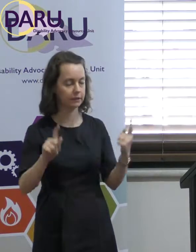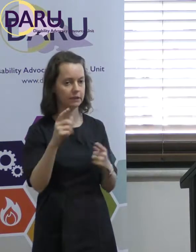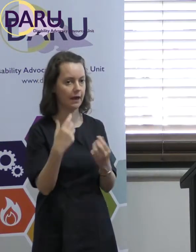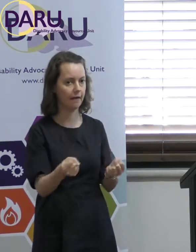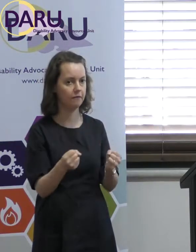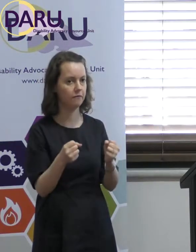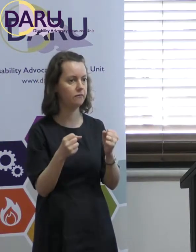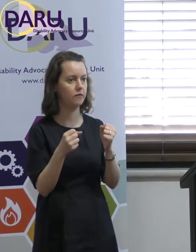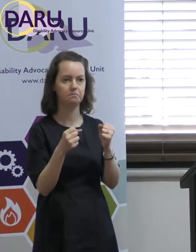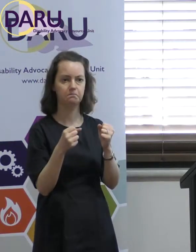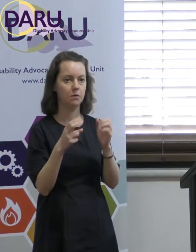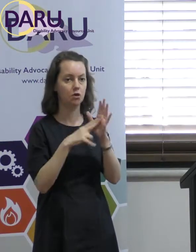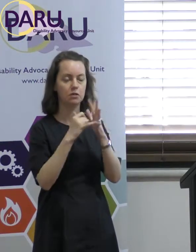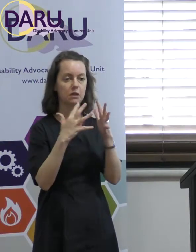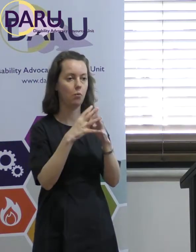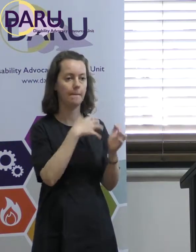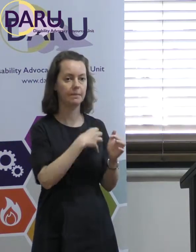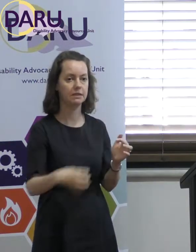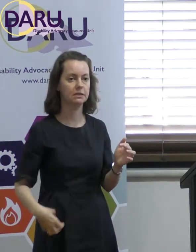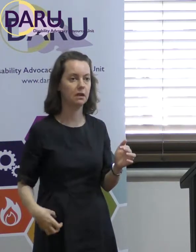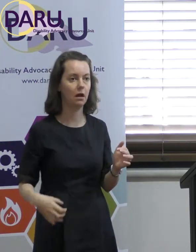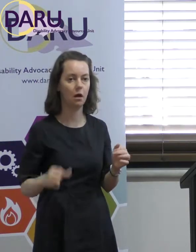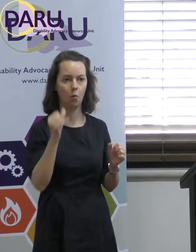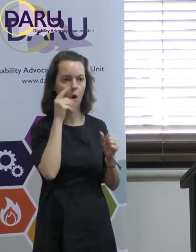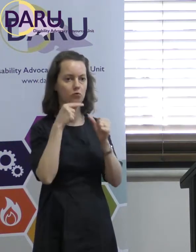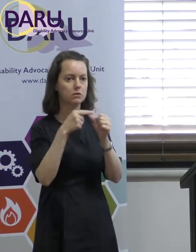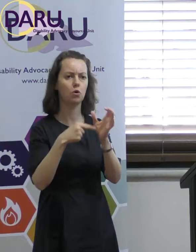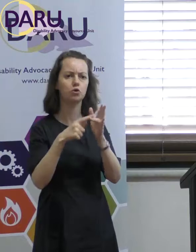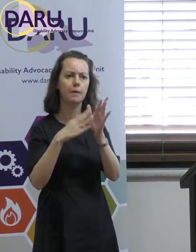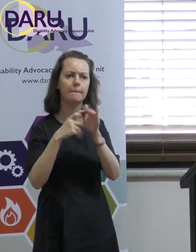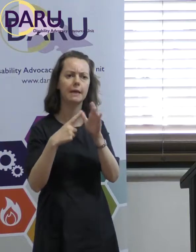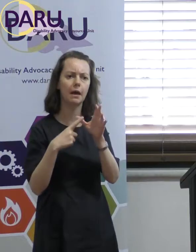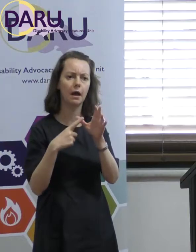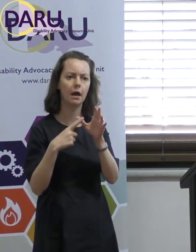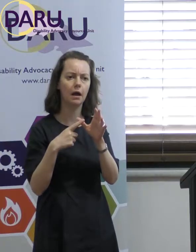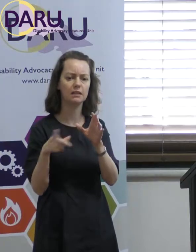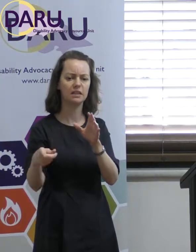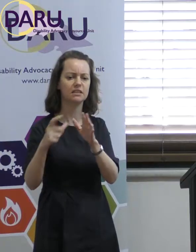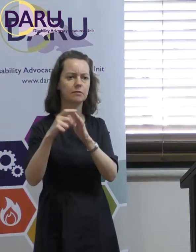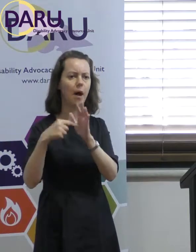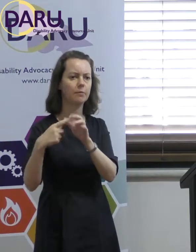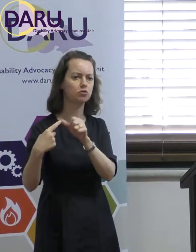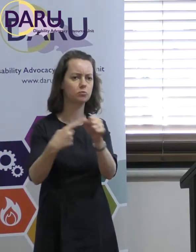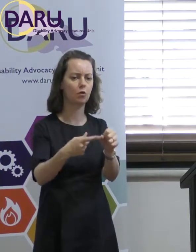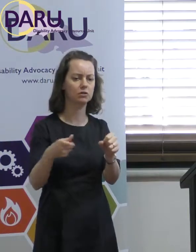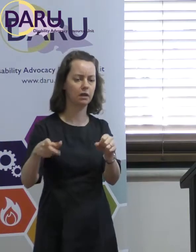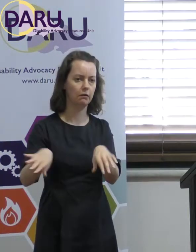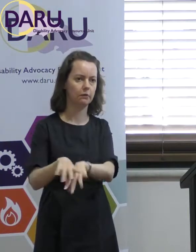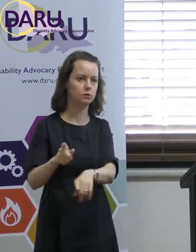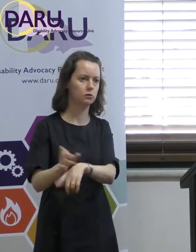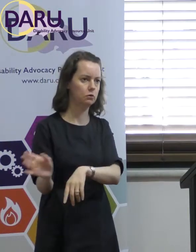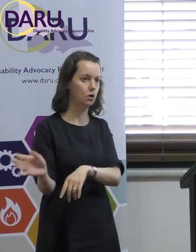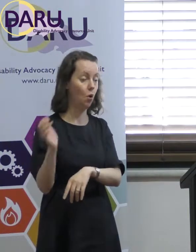The New South Wales Minister doesn't generally respond to the media. He gets the department to respond and they spout complete rubbish